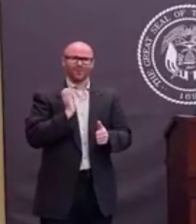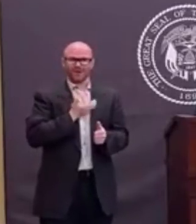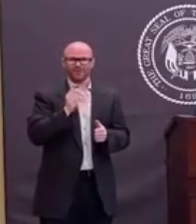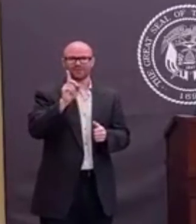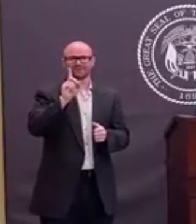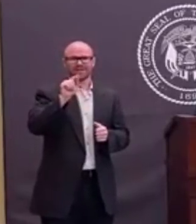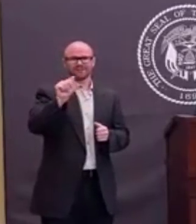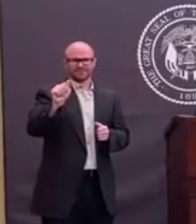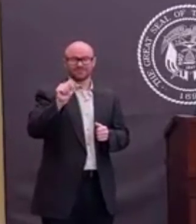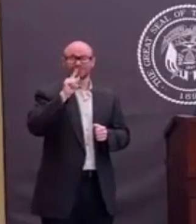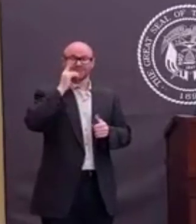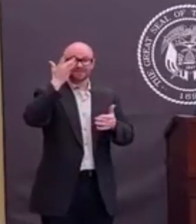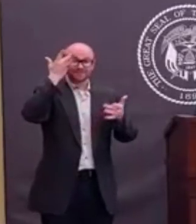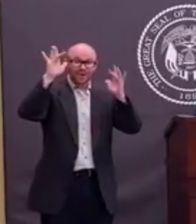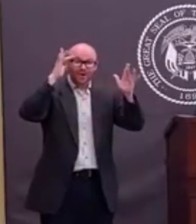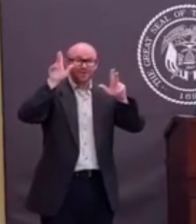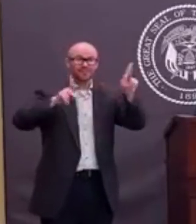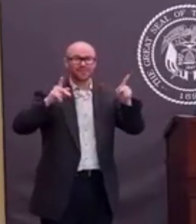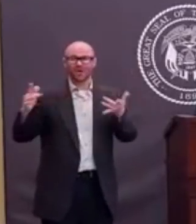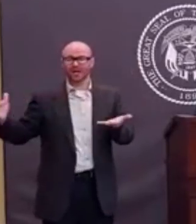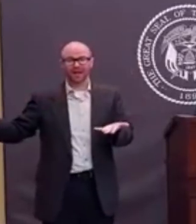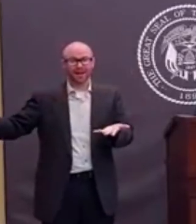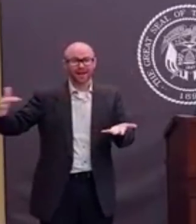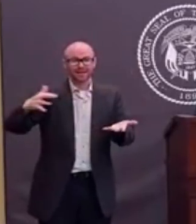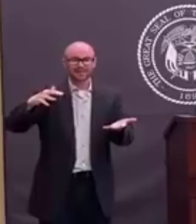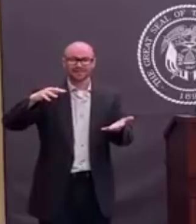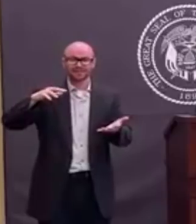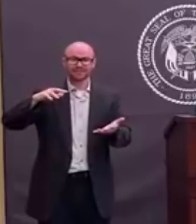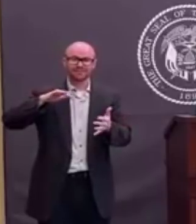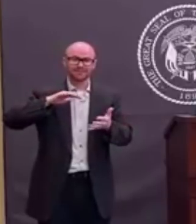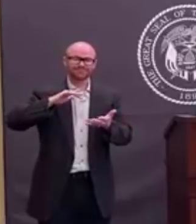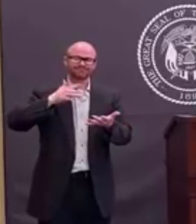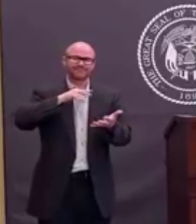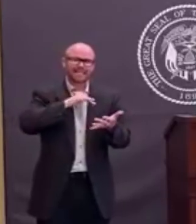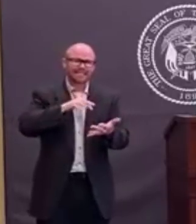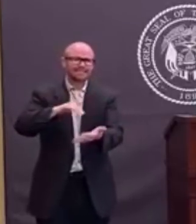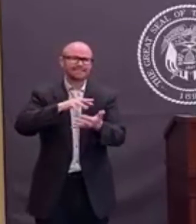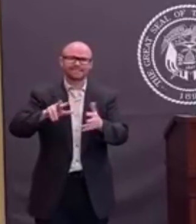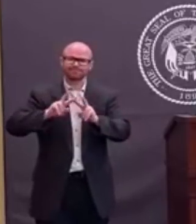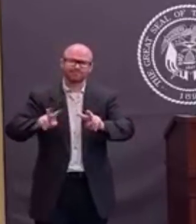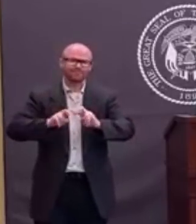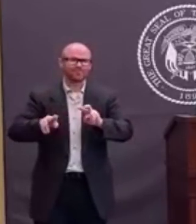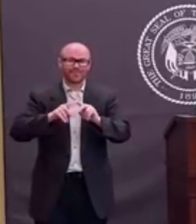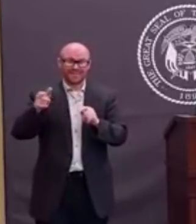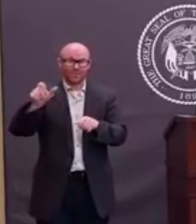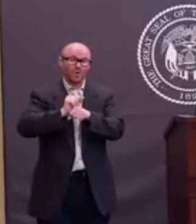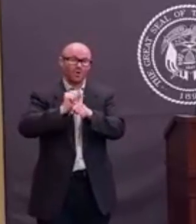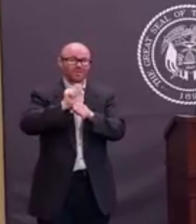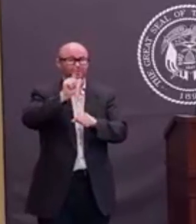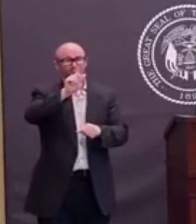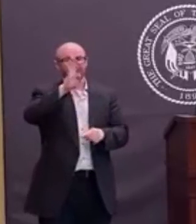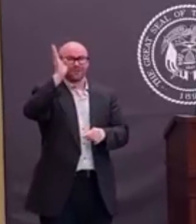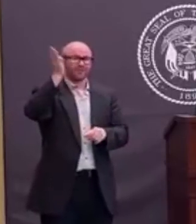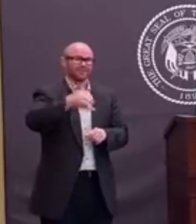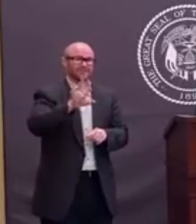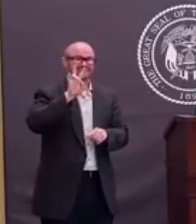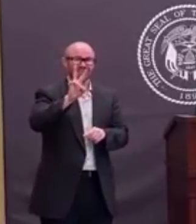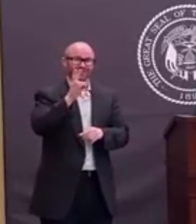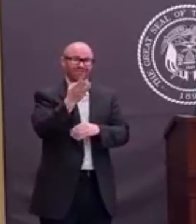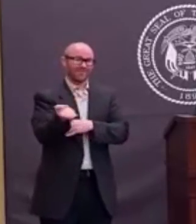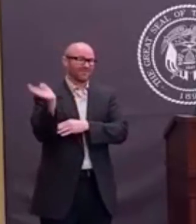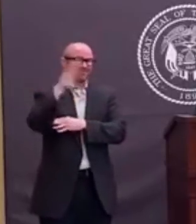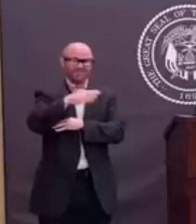people that are analyzing the data daily. They're working virtually 24-7 around the clock